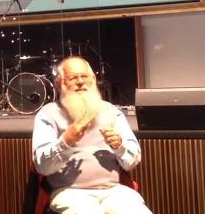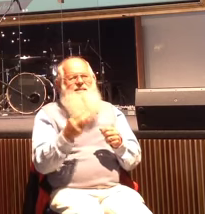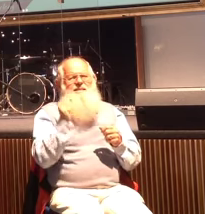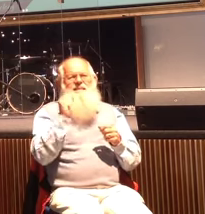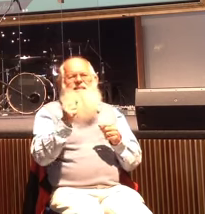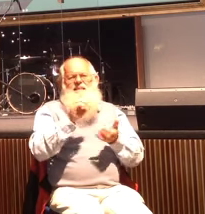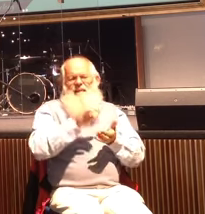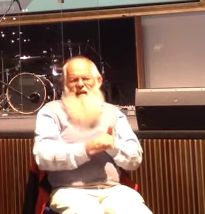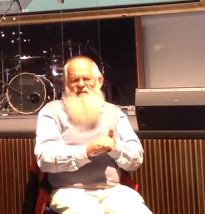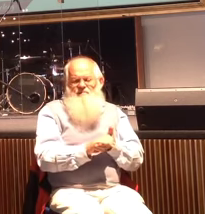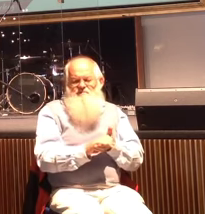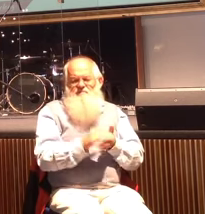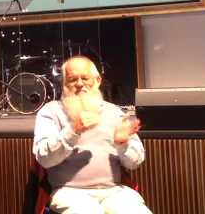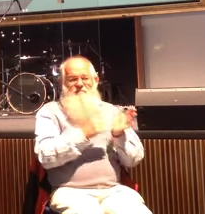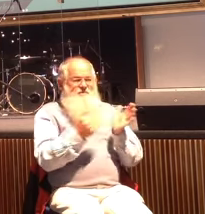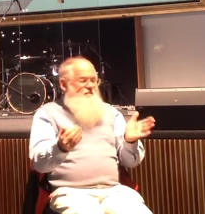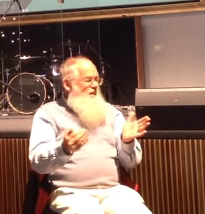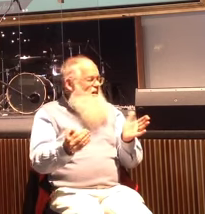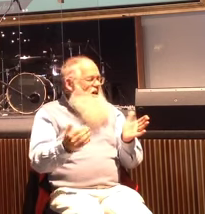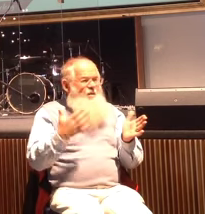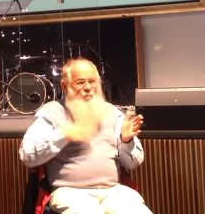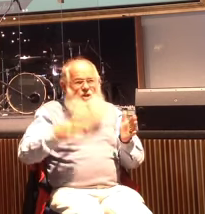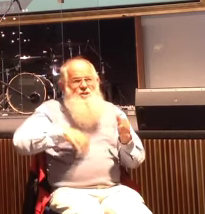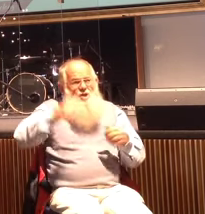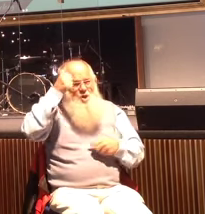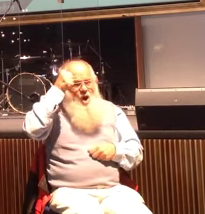help, and now they were drawn to know more of him.